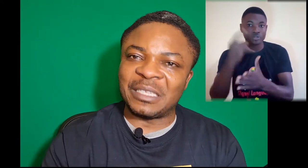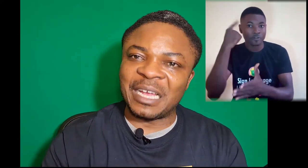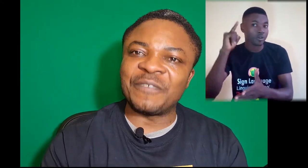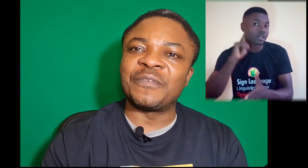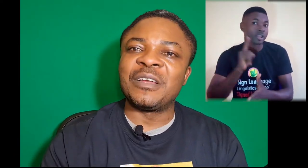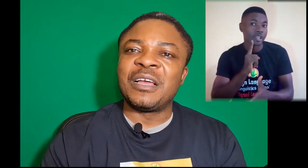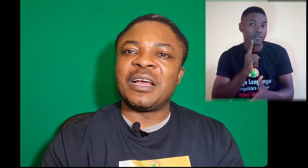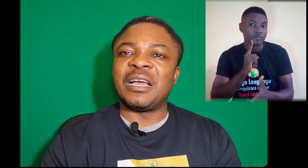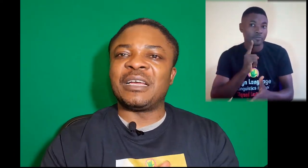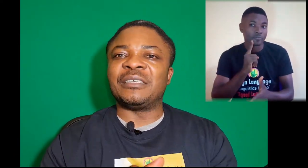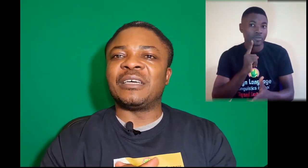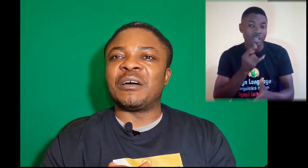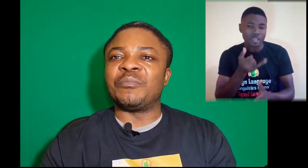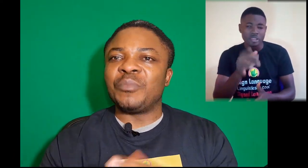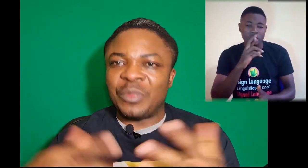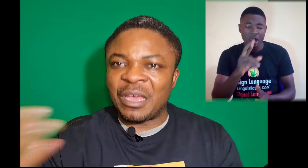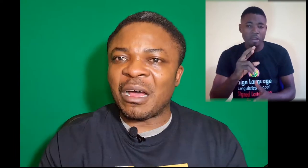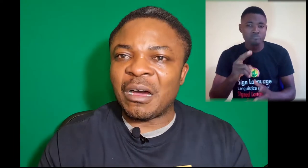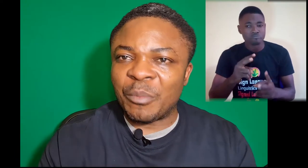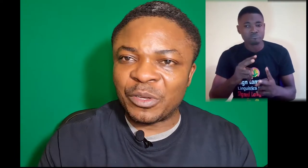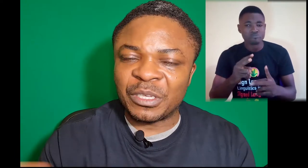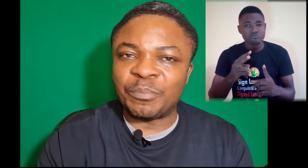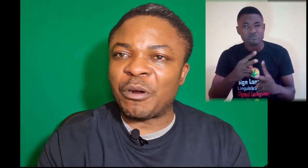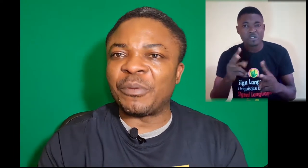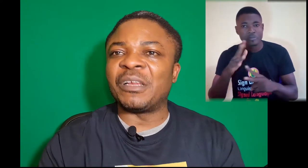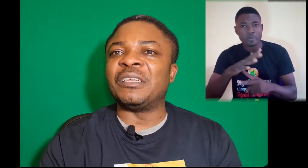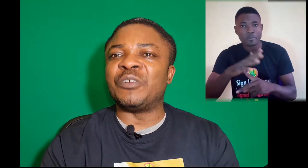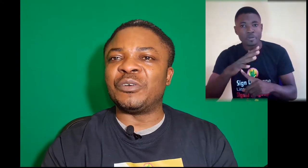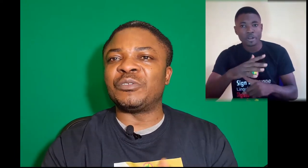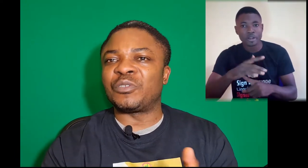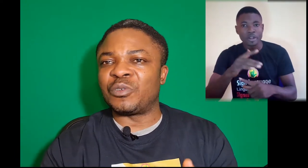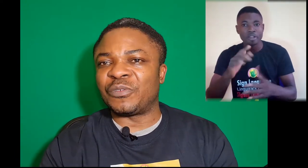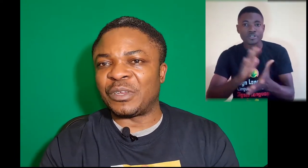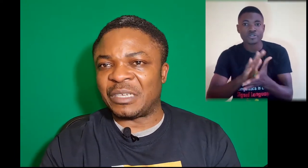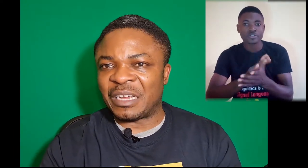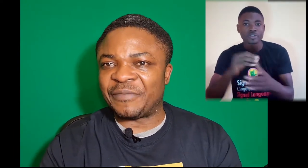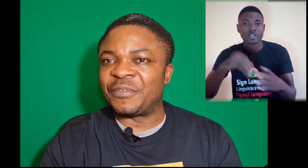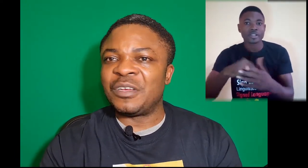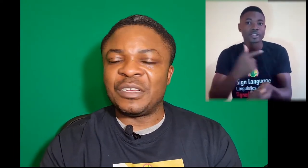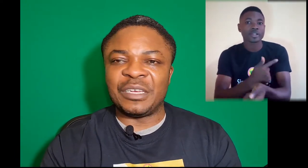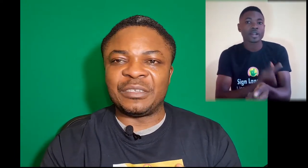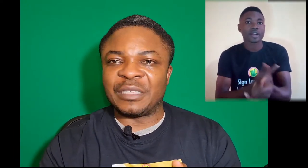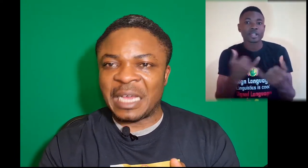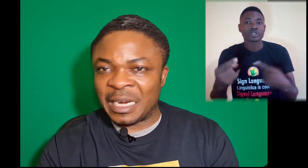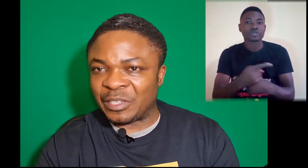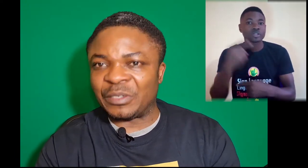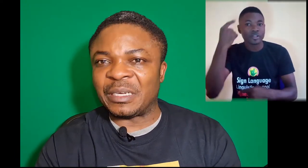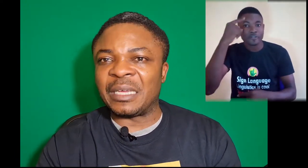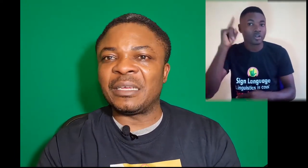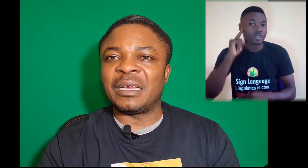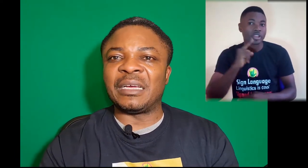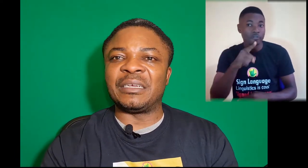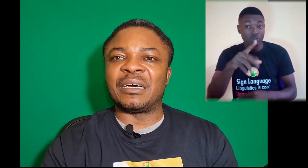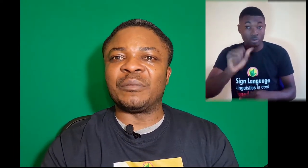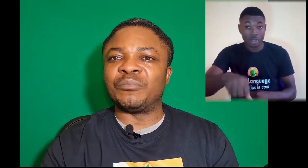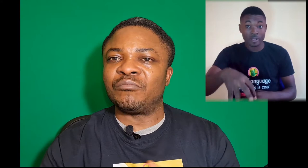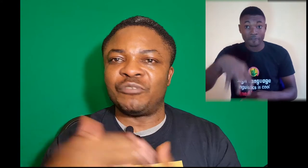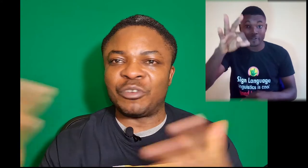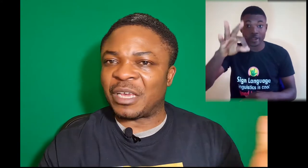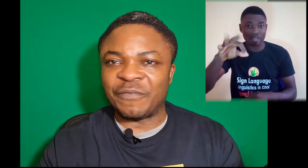deaf and they are among the popularly known schools for the deaf deaf in Ghana today. And you can